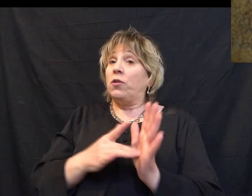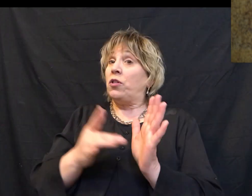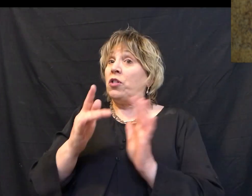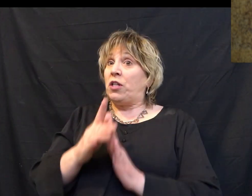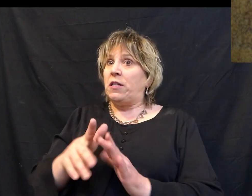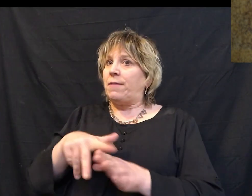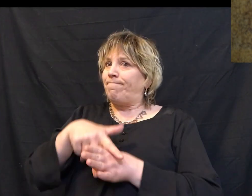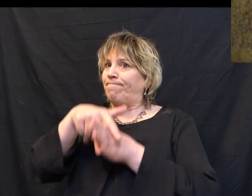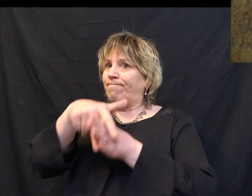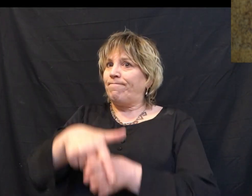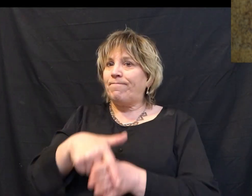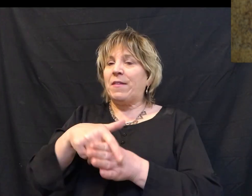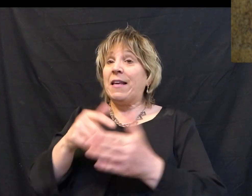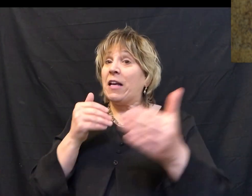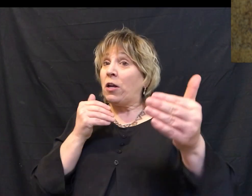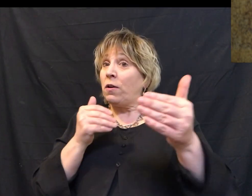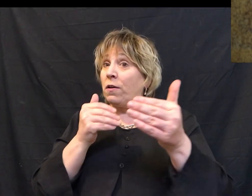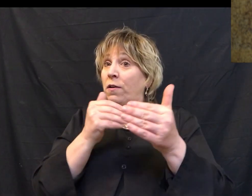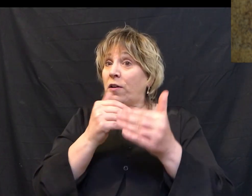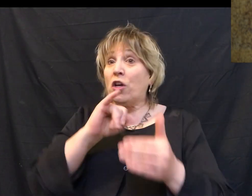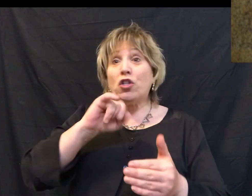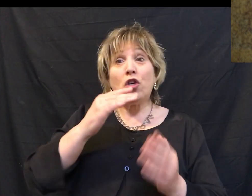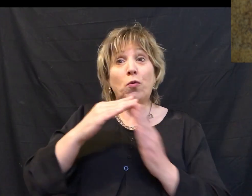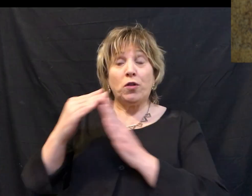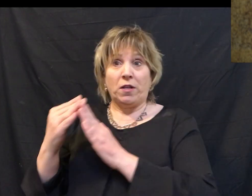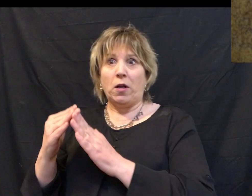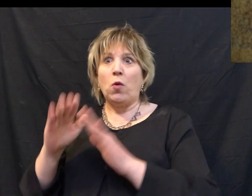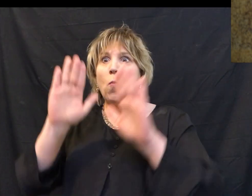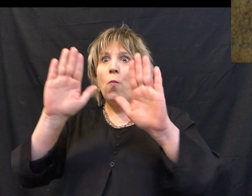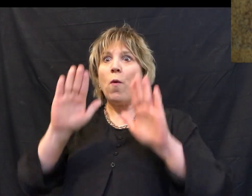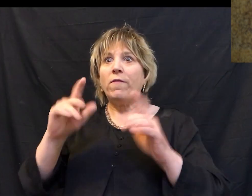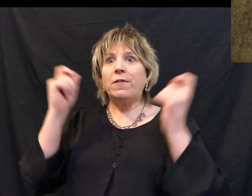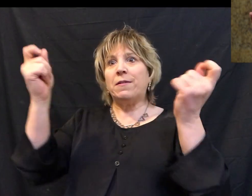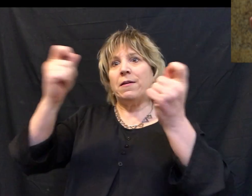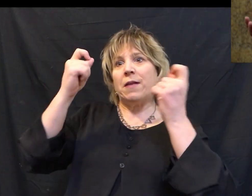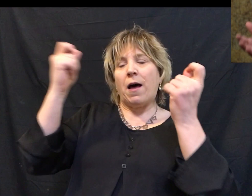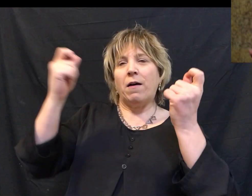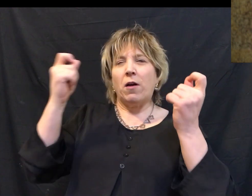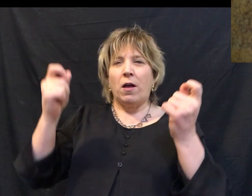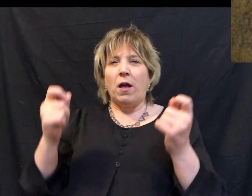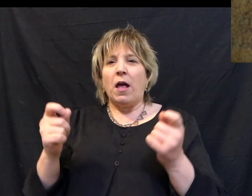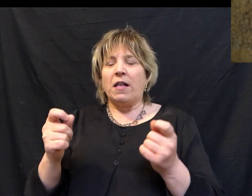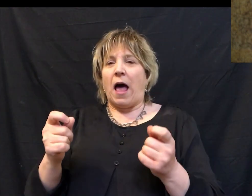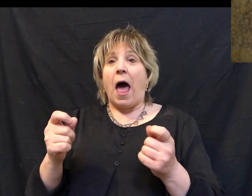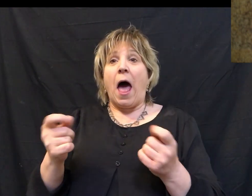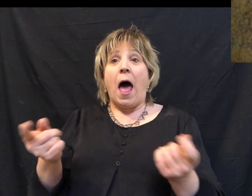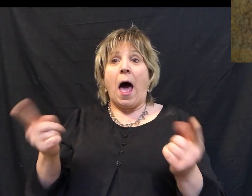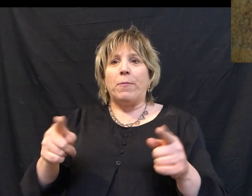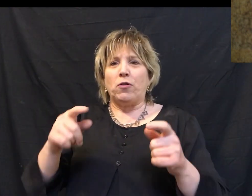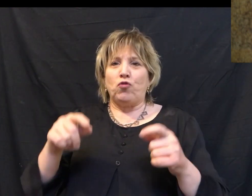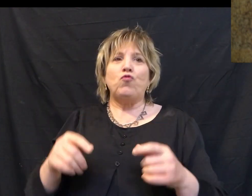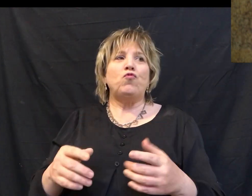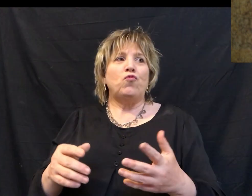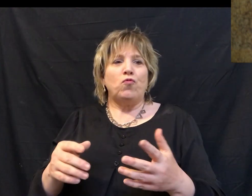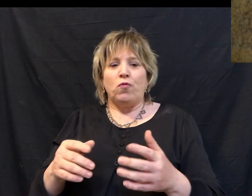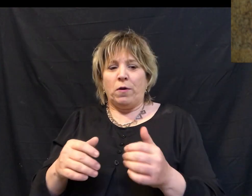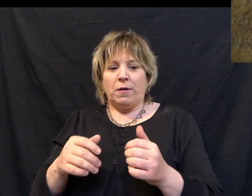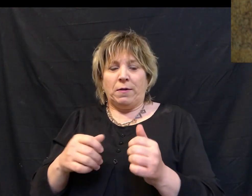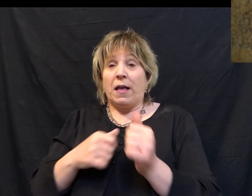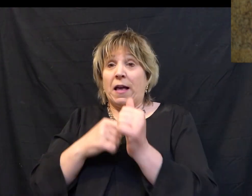Jesus is riding toward Jerusalem on a donkey, that this great celebration has broken out among his followers,